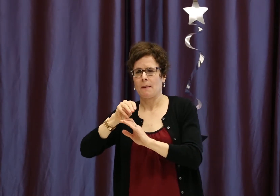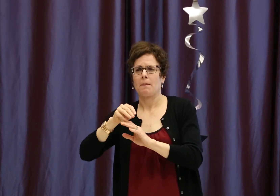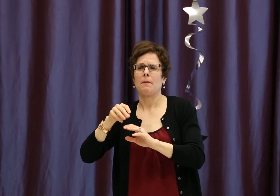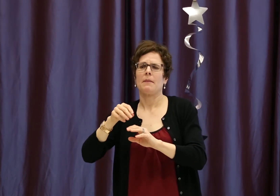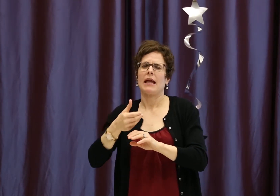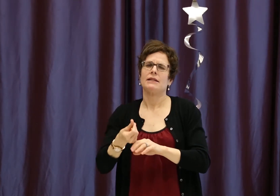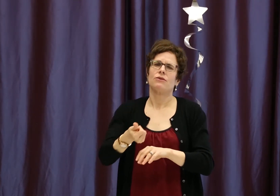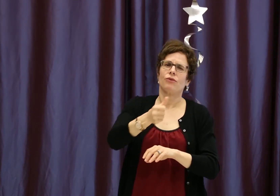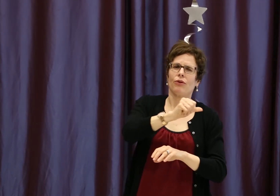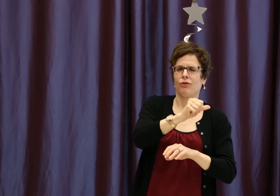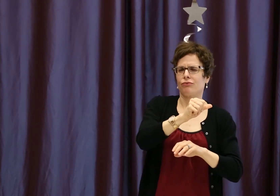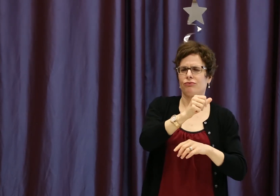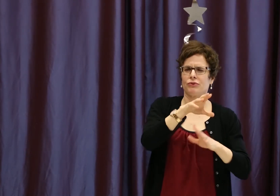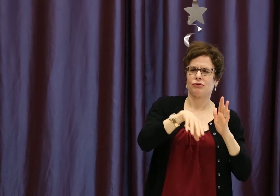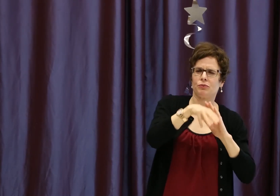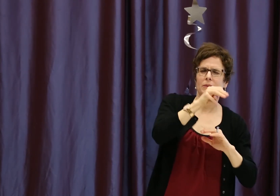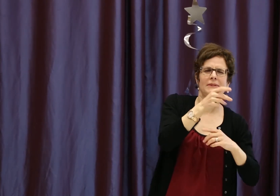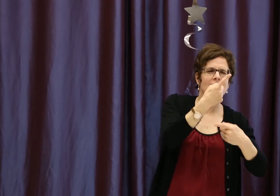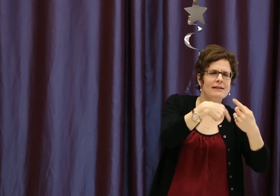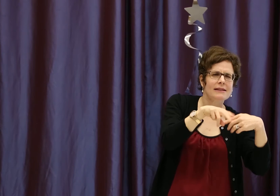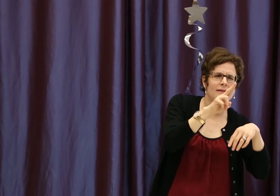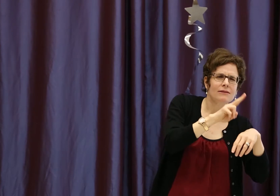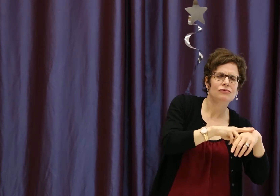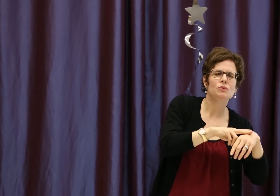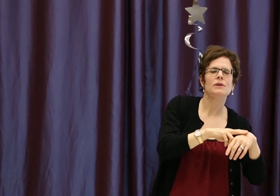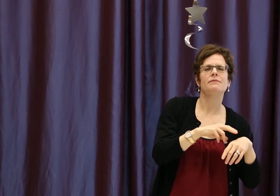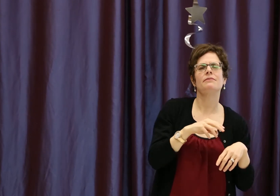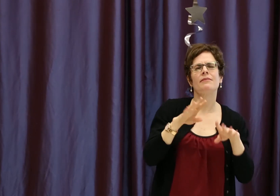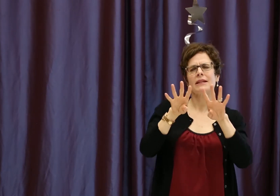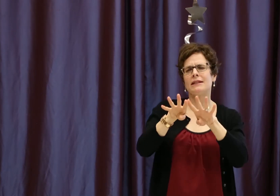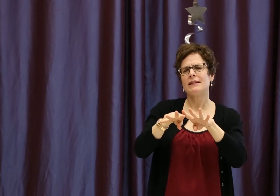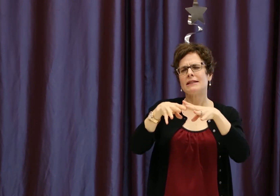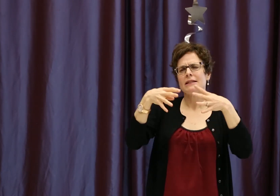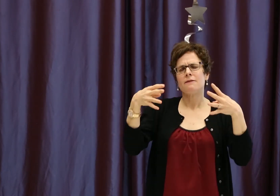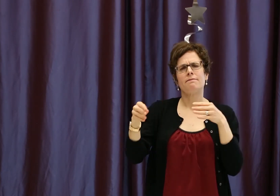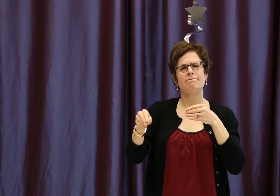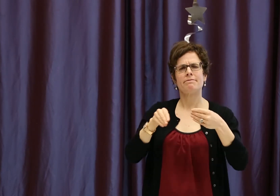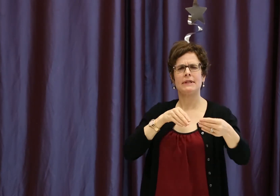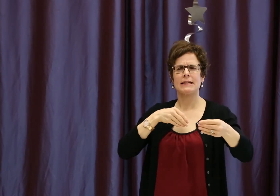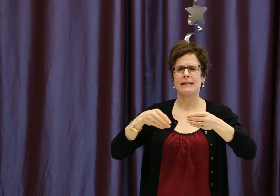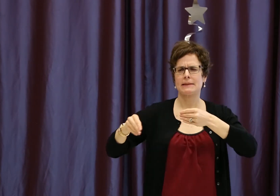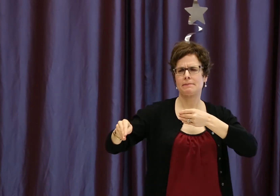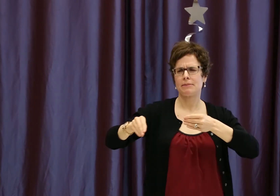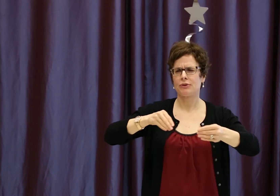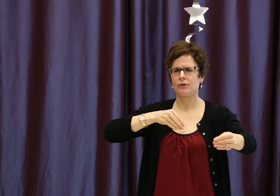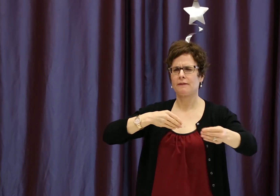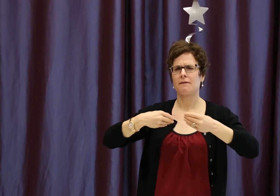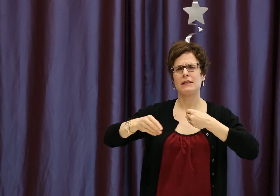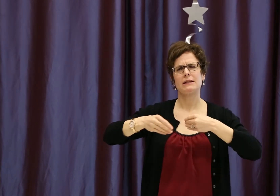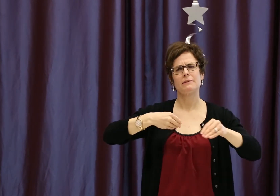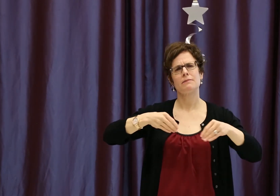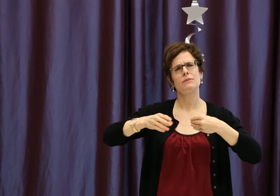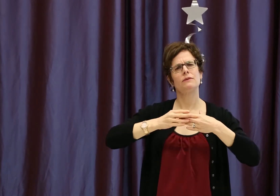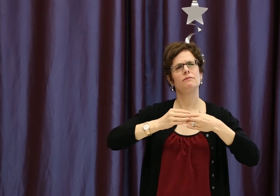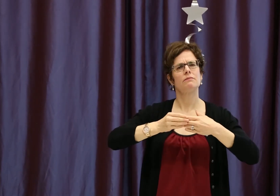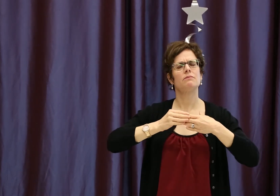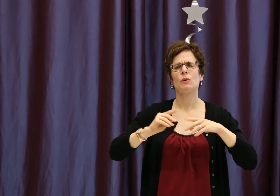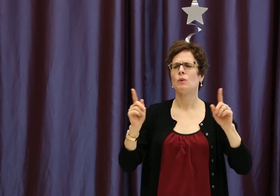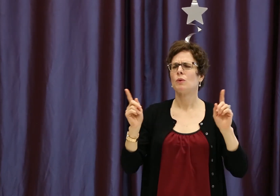Now, I just want to touch upon why the parent curriculum is different from the Signing Naturally curriculum. The CEFR